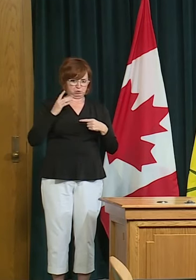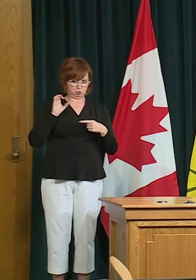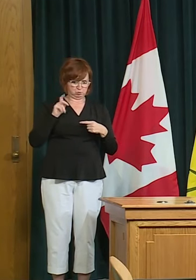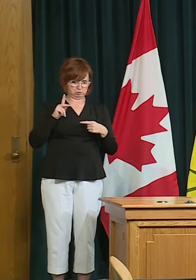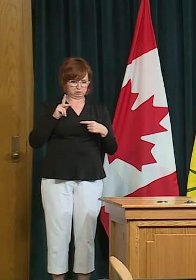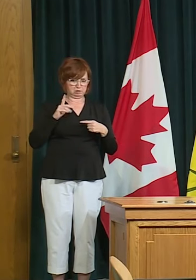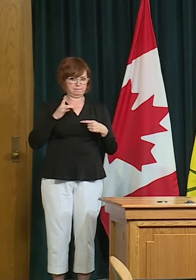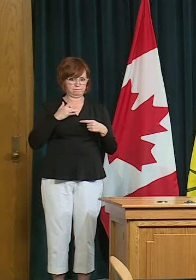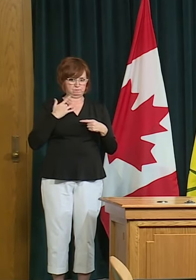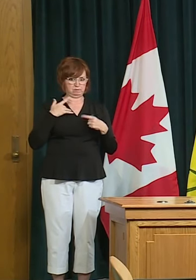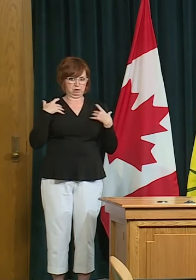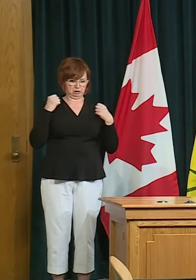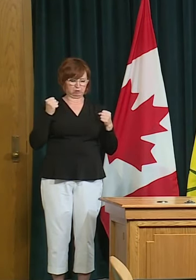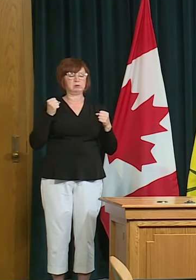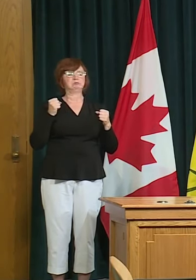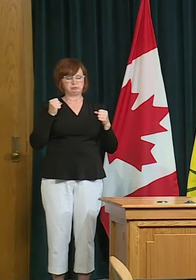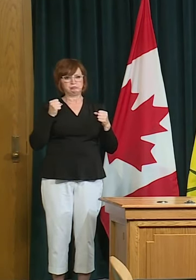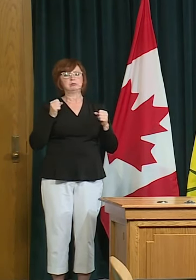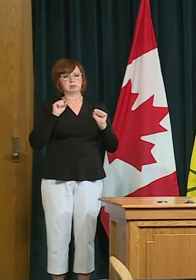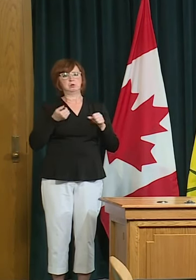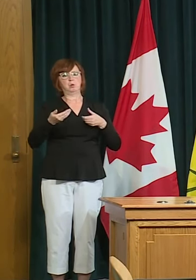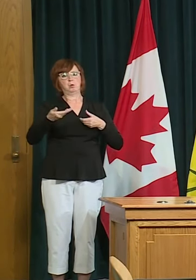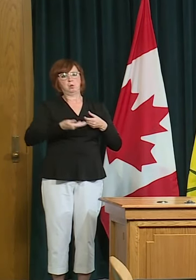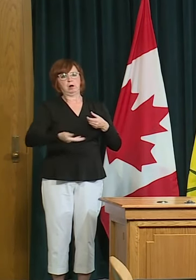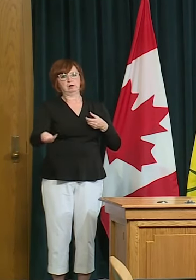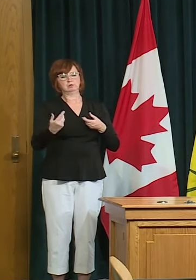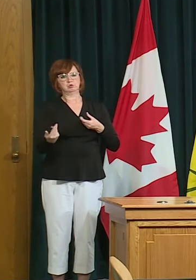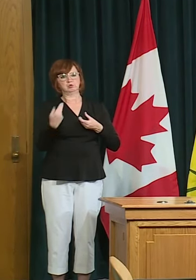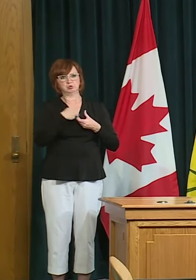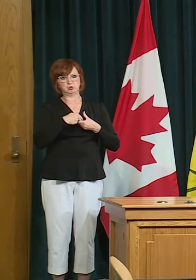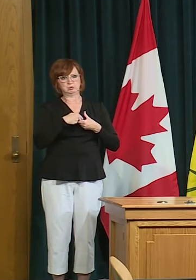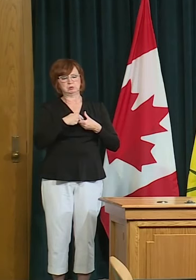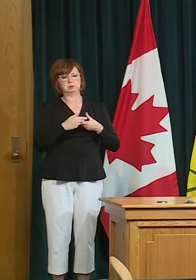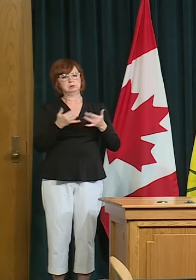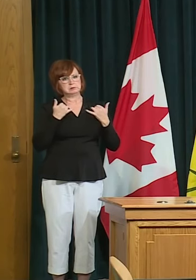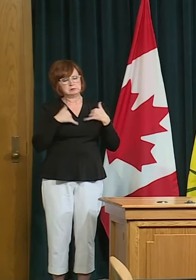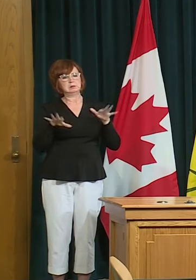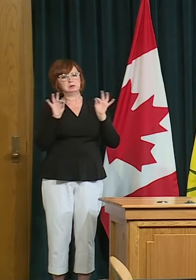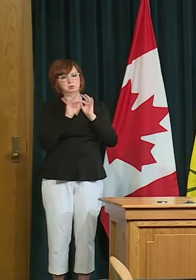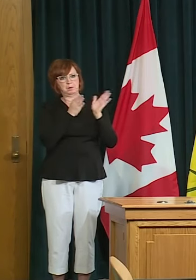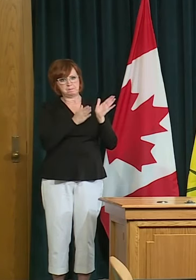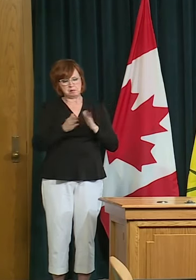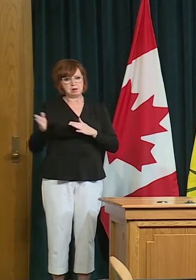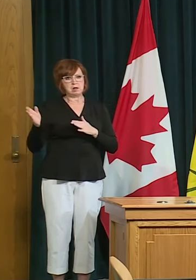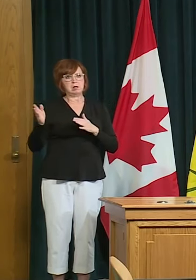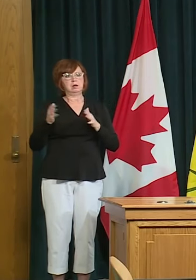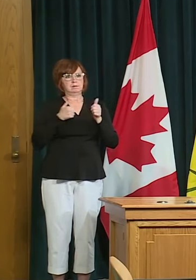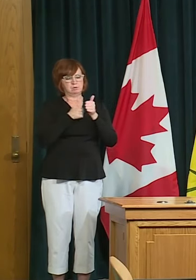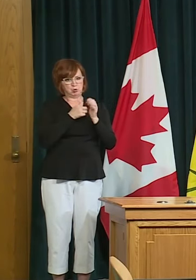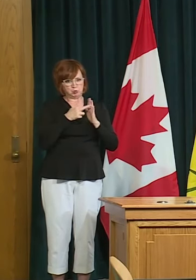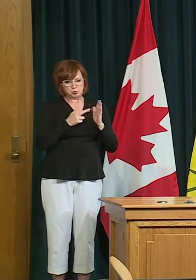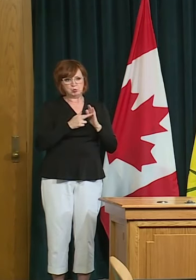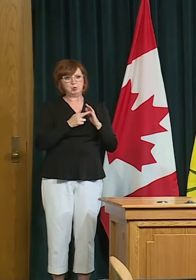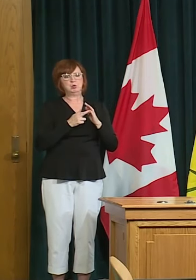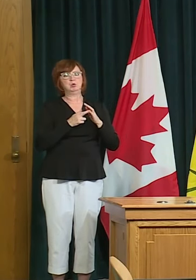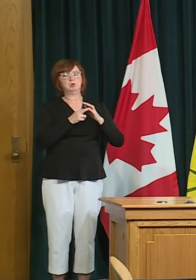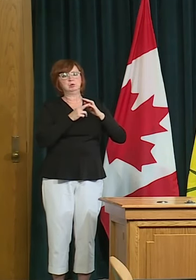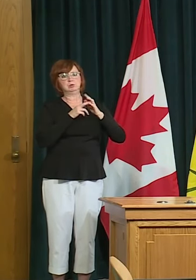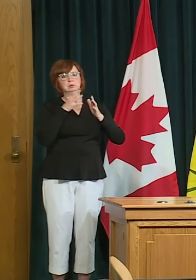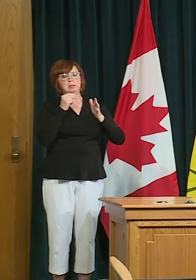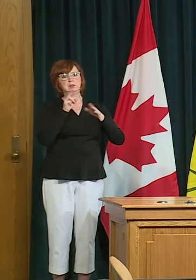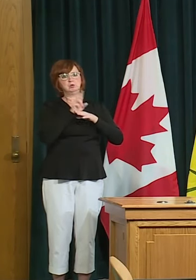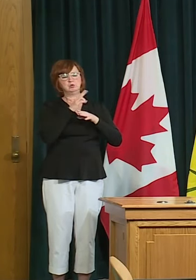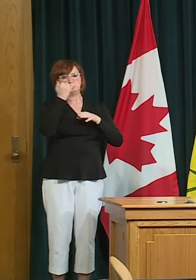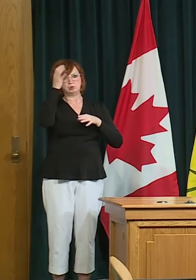move forward with the confidence that we have engendered so far by keeping our case numbers low but already engaging a lot of